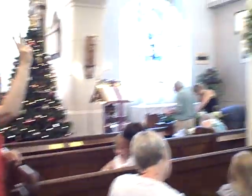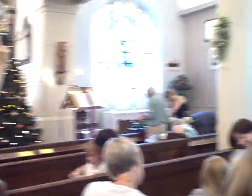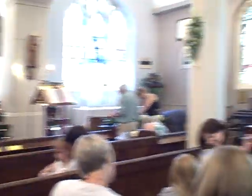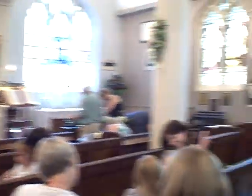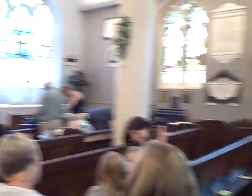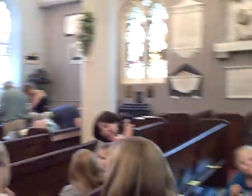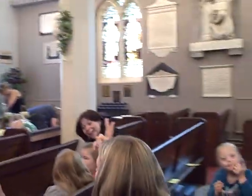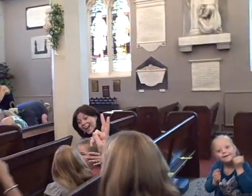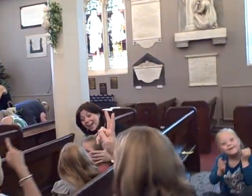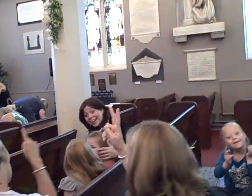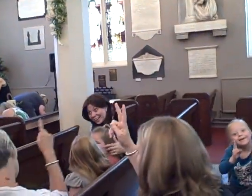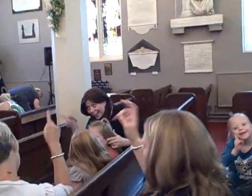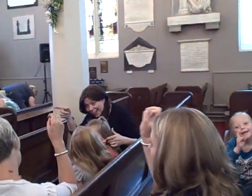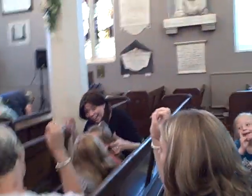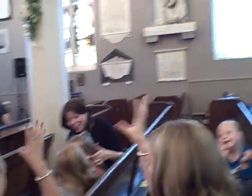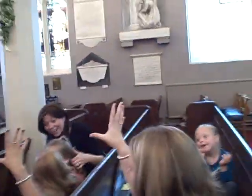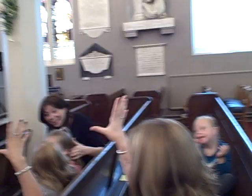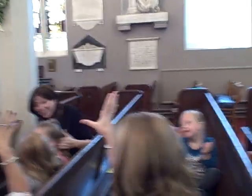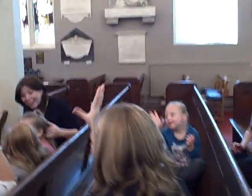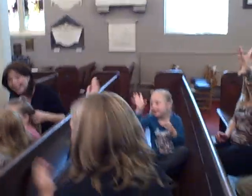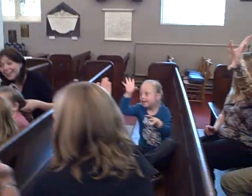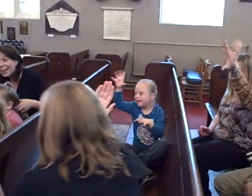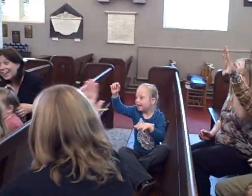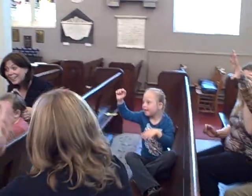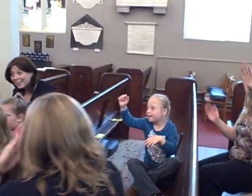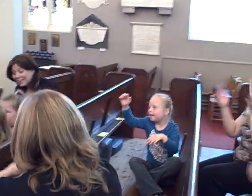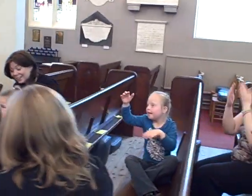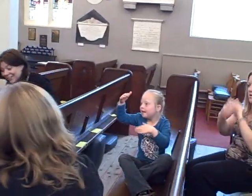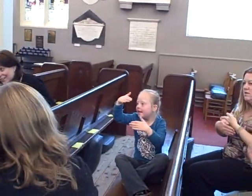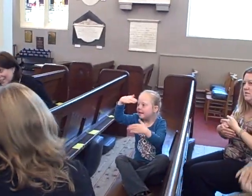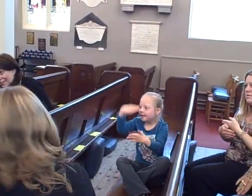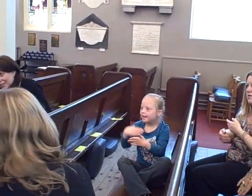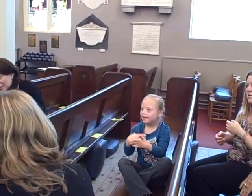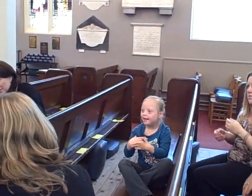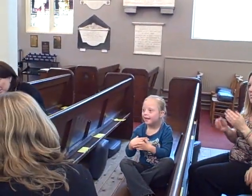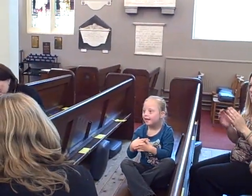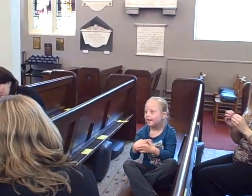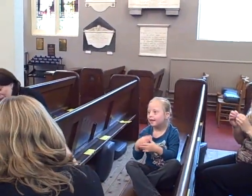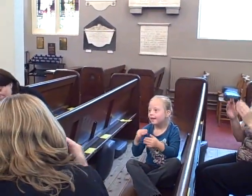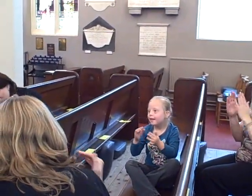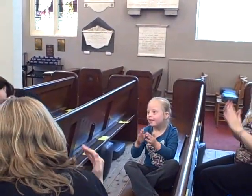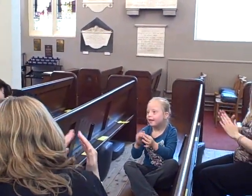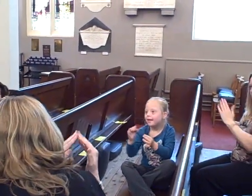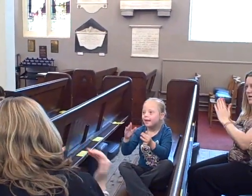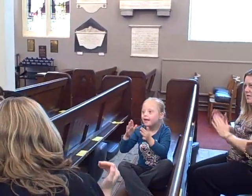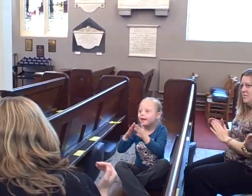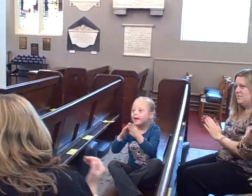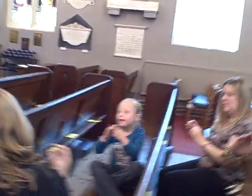follow us up tonight, Bethlehem's,